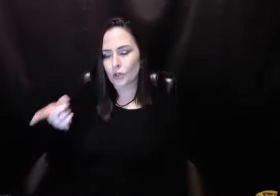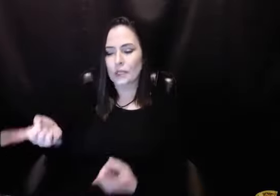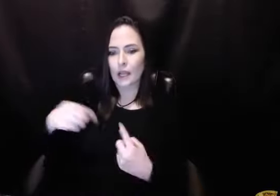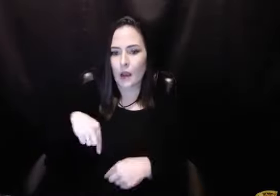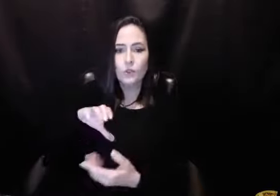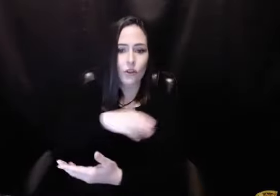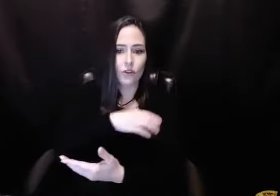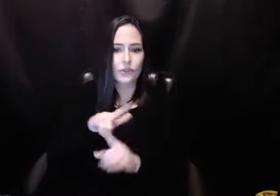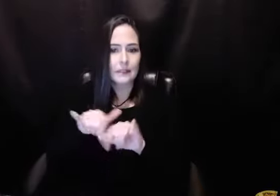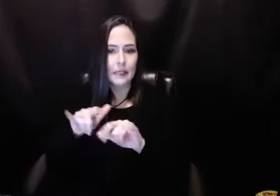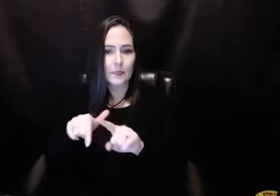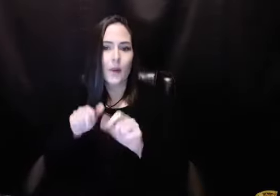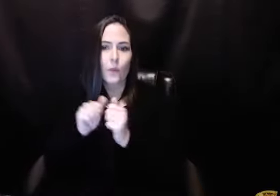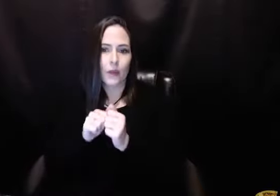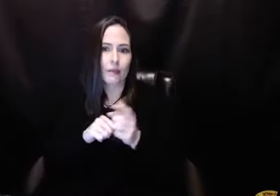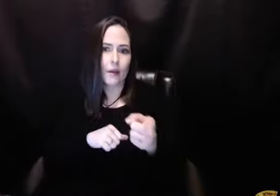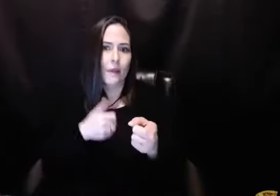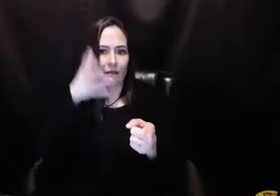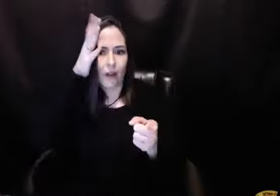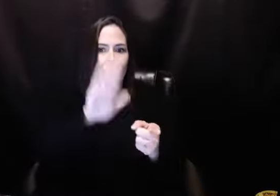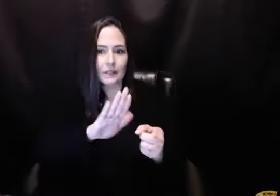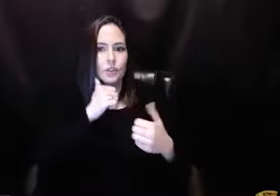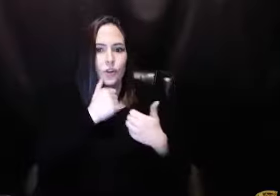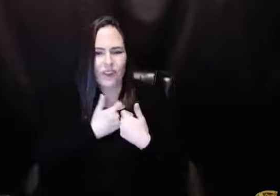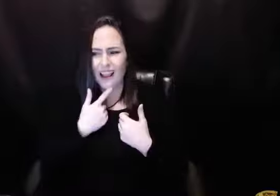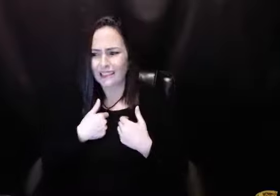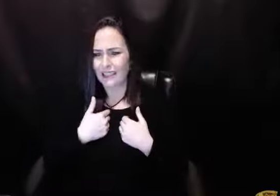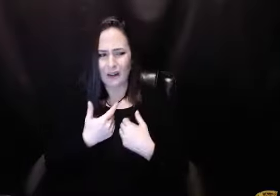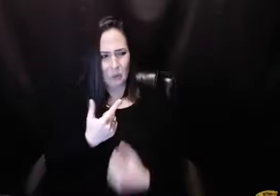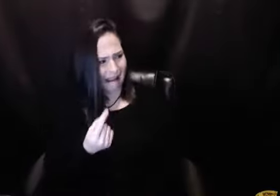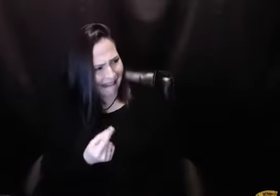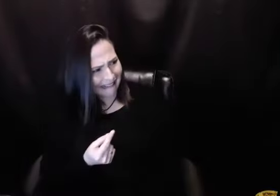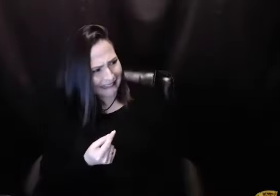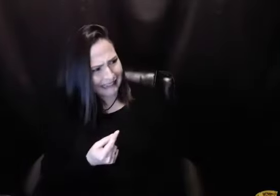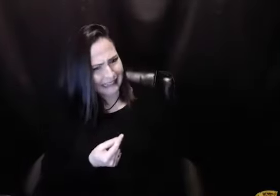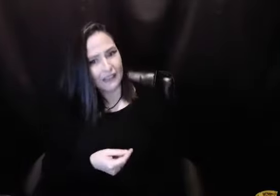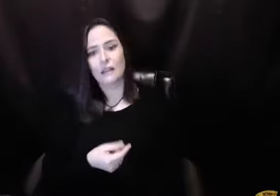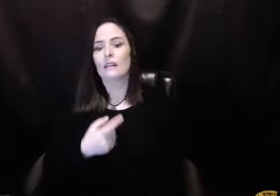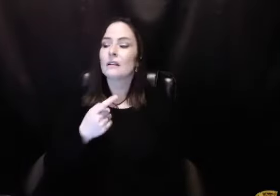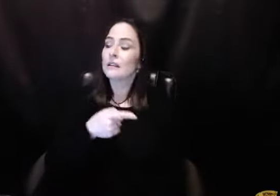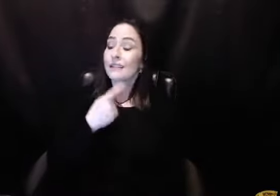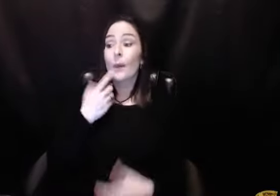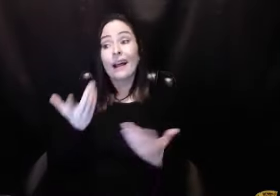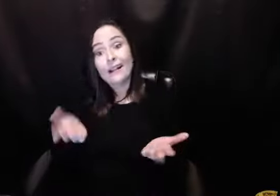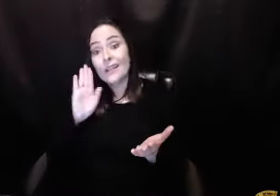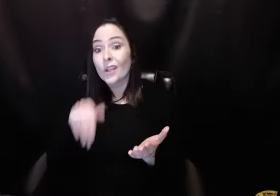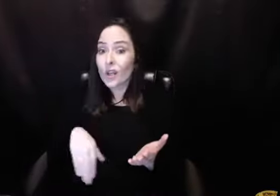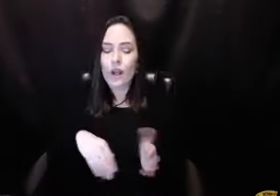sure and not have her at the concert at same time he's at the concert with his girlfriend. And I said, what?